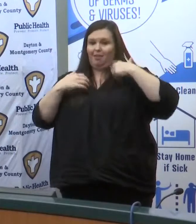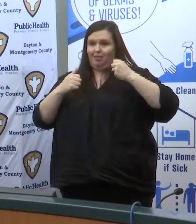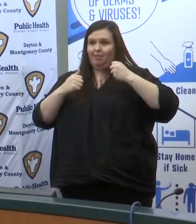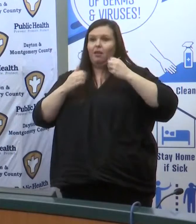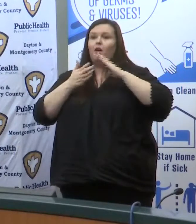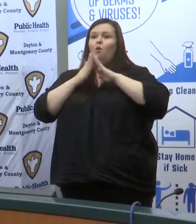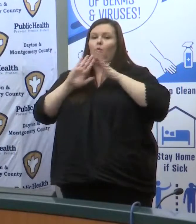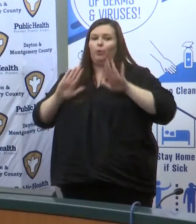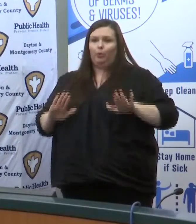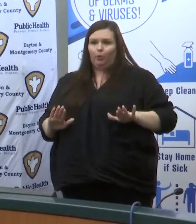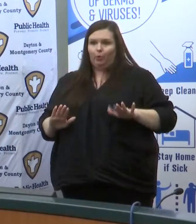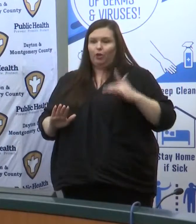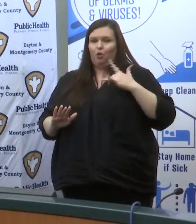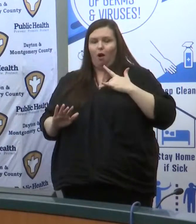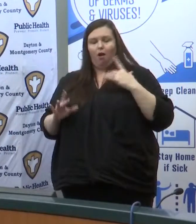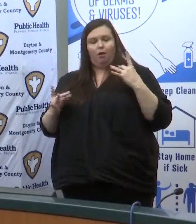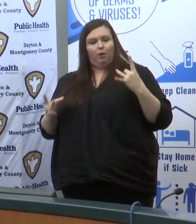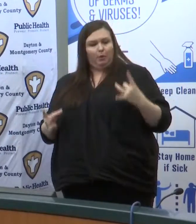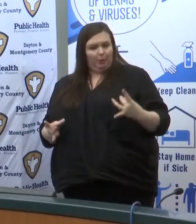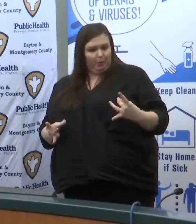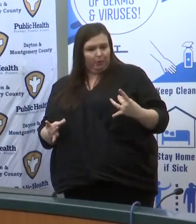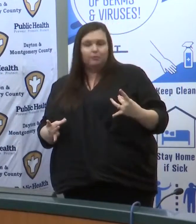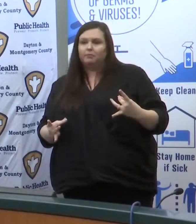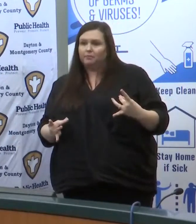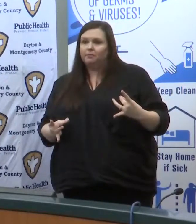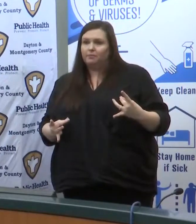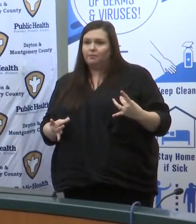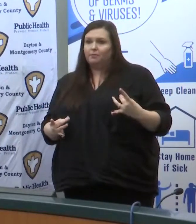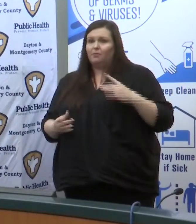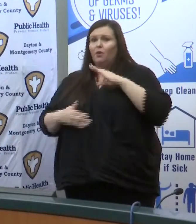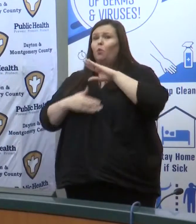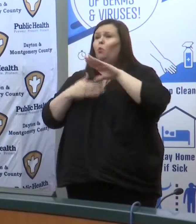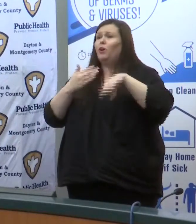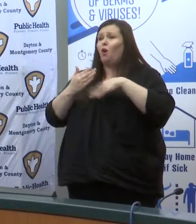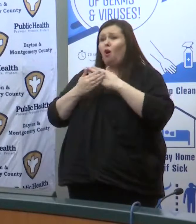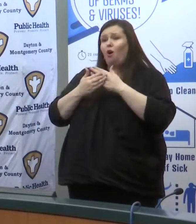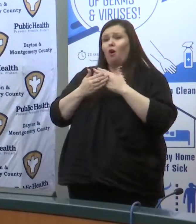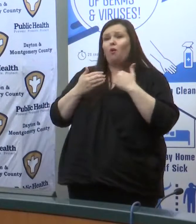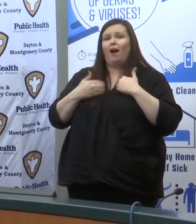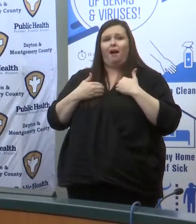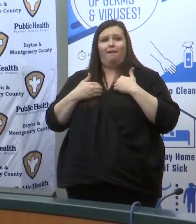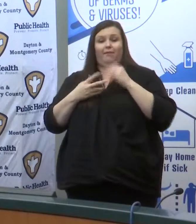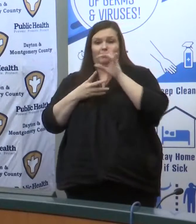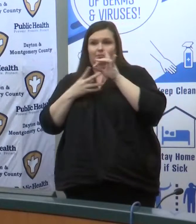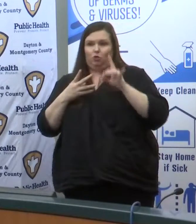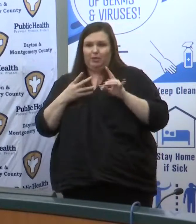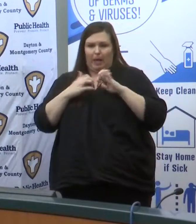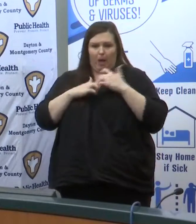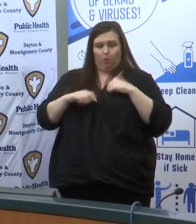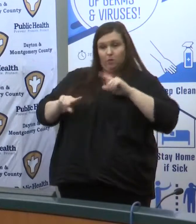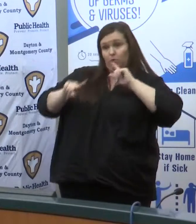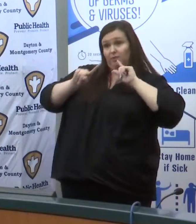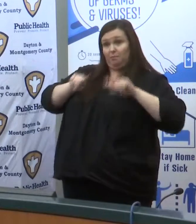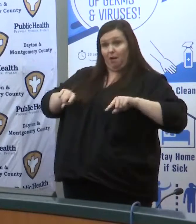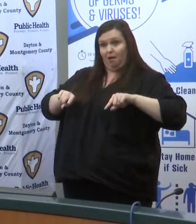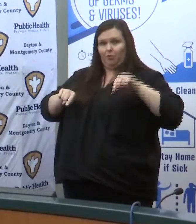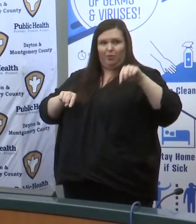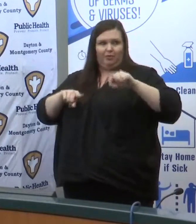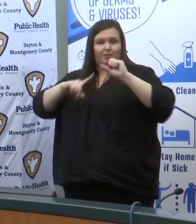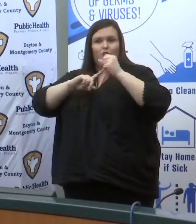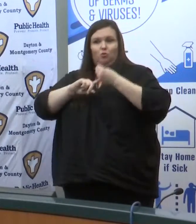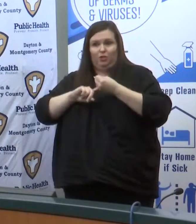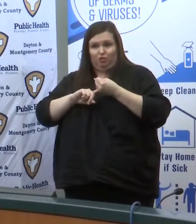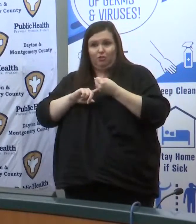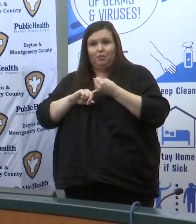and peace to your mind we all have a choice in the way we respond as individuals and communities we're coming to these